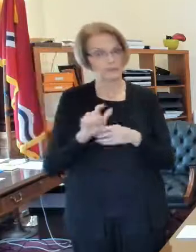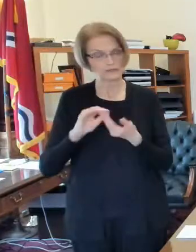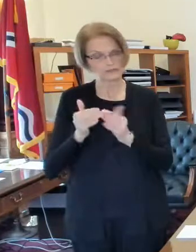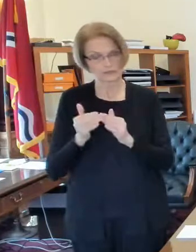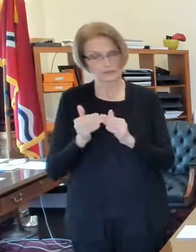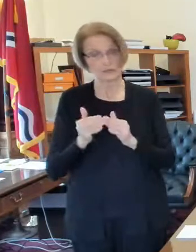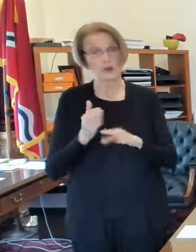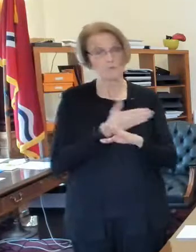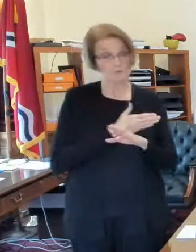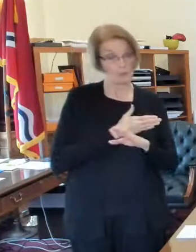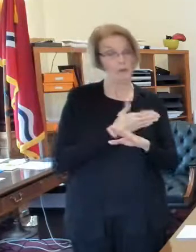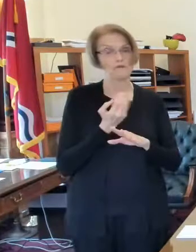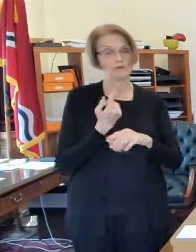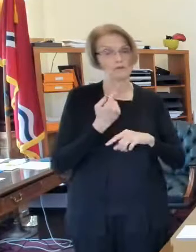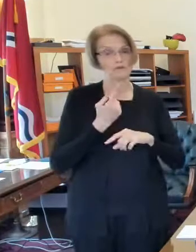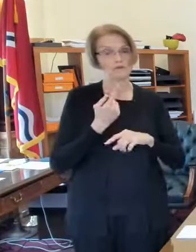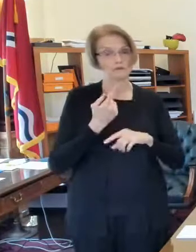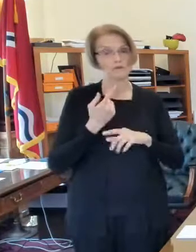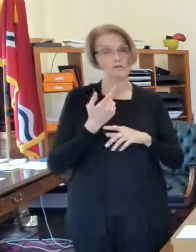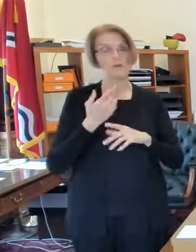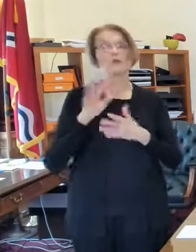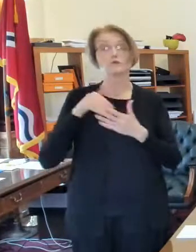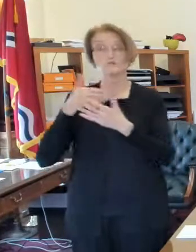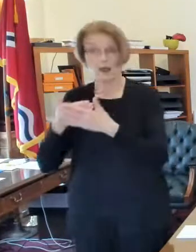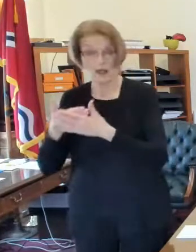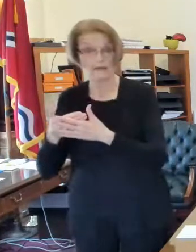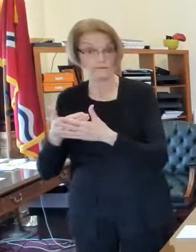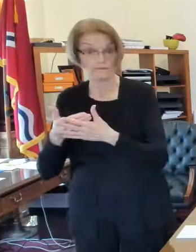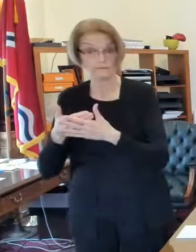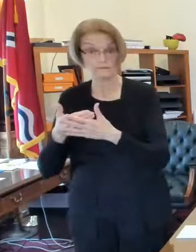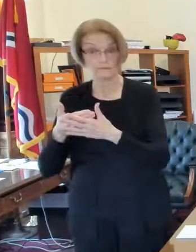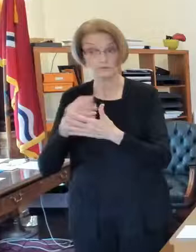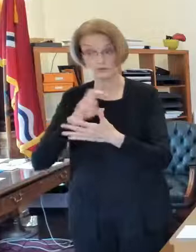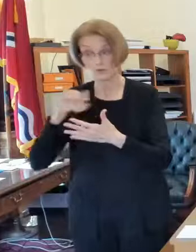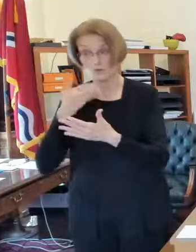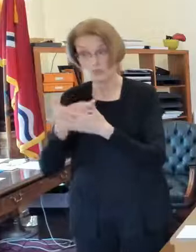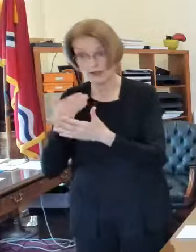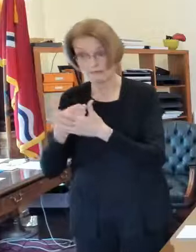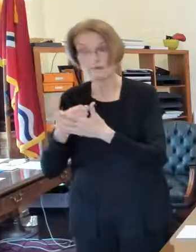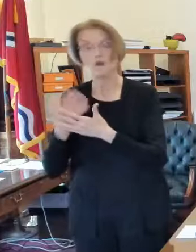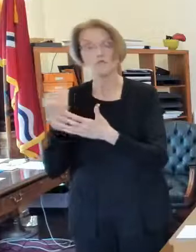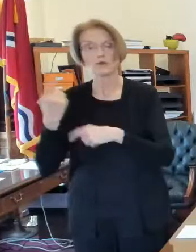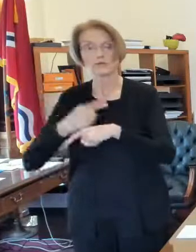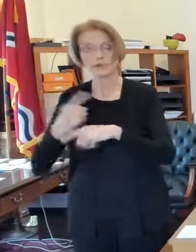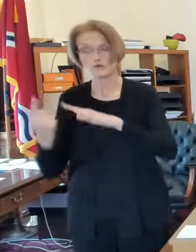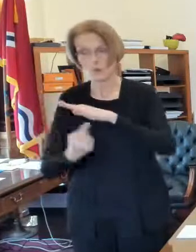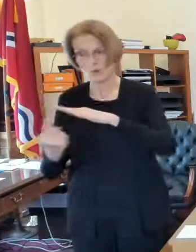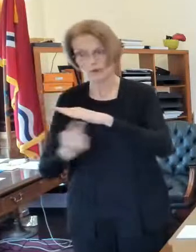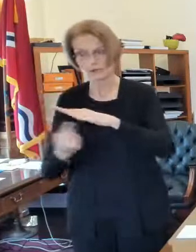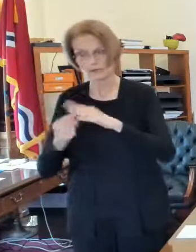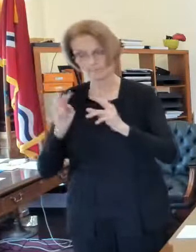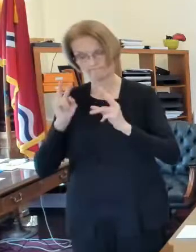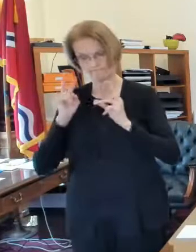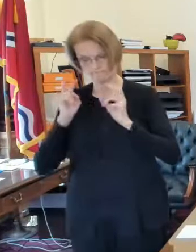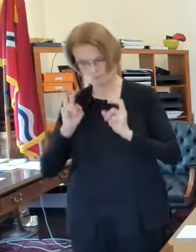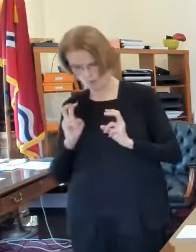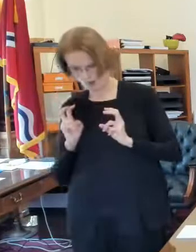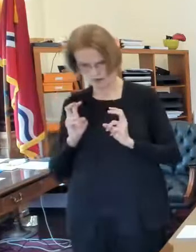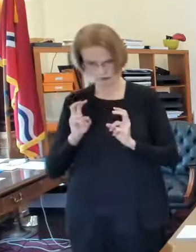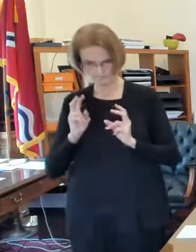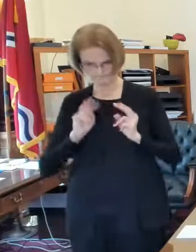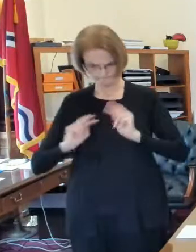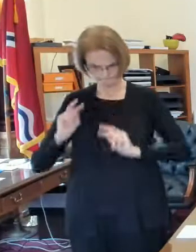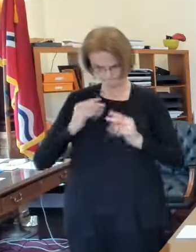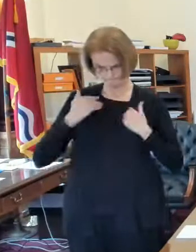quarantine for 14 days after you arrive at your destination that allows you to monitor your symptoms in the event that you do develop symptoms